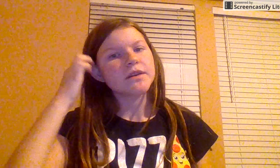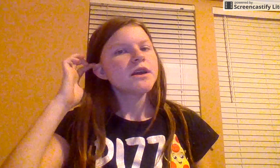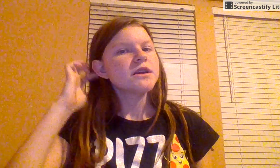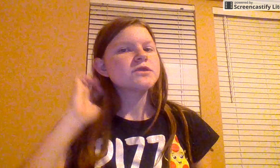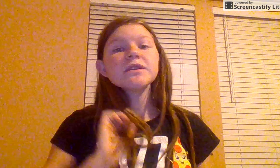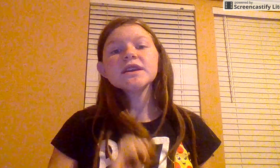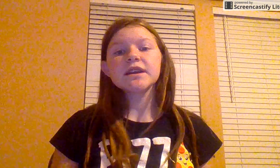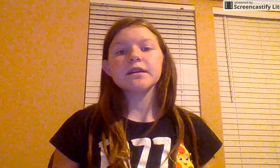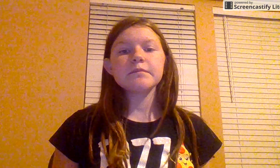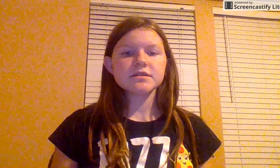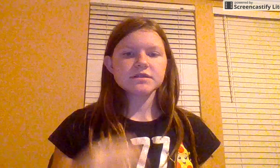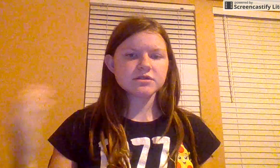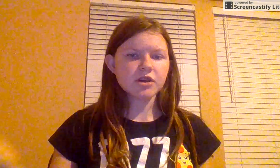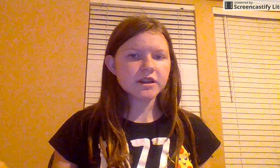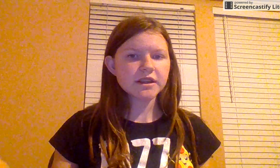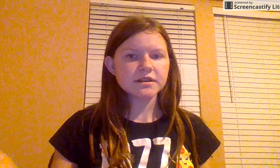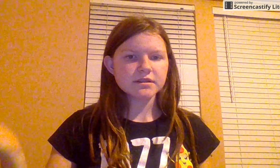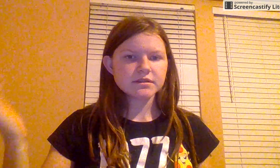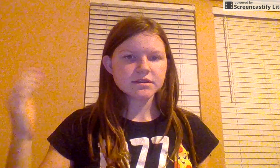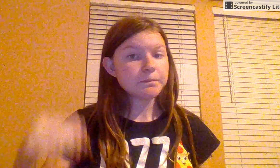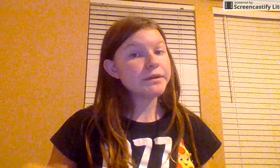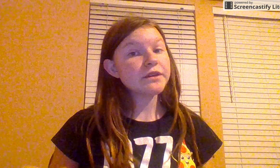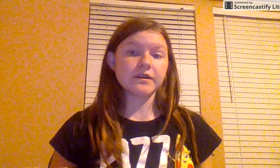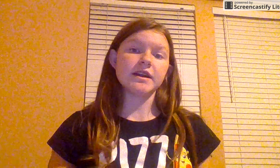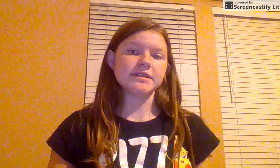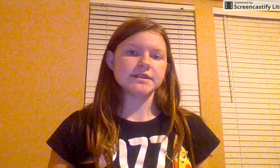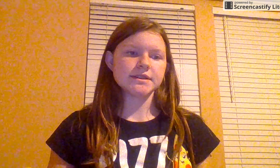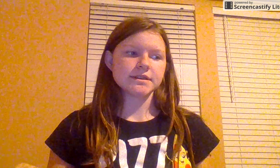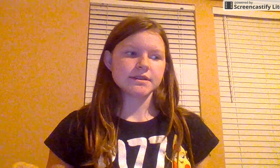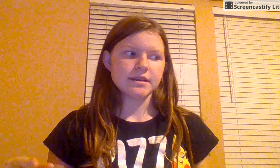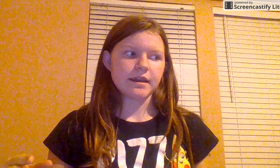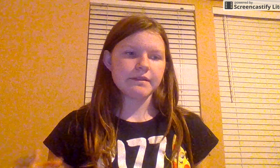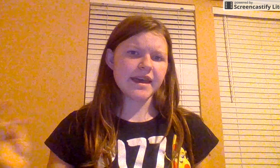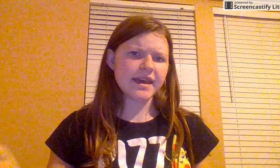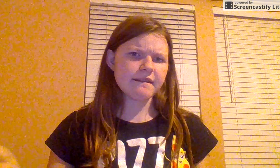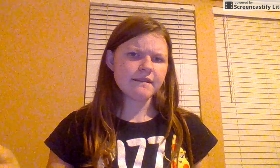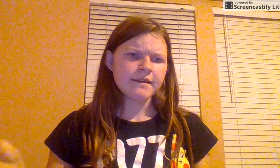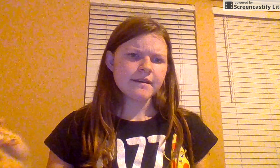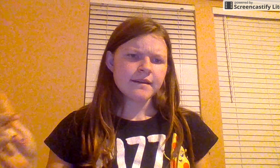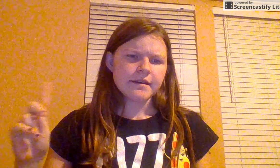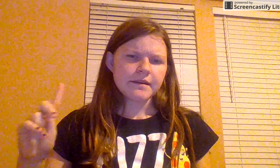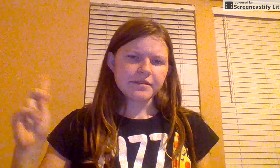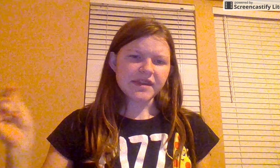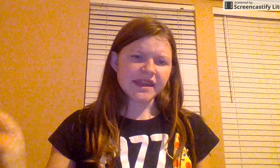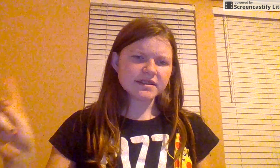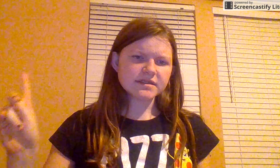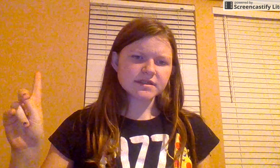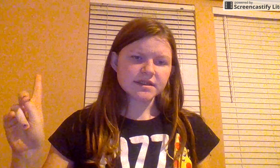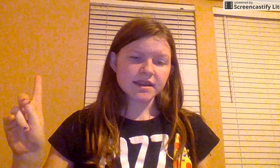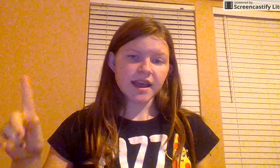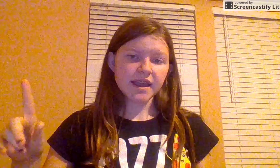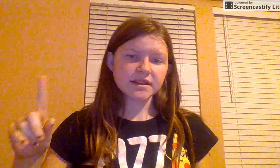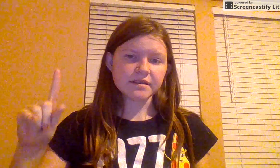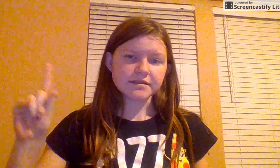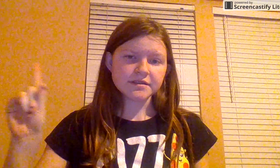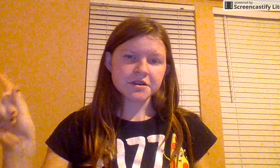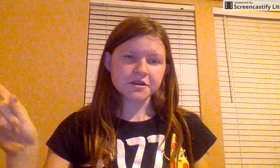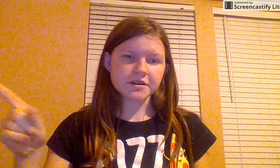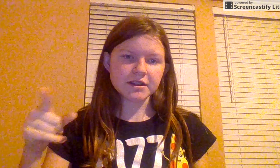so me and him started to be friends, and then things kind of took a little